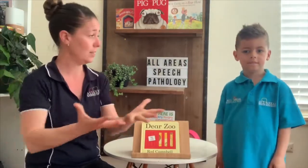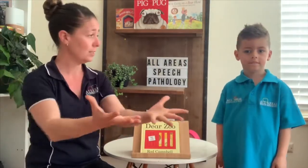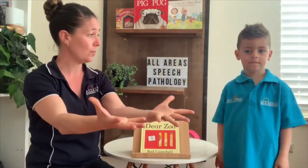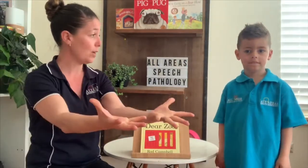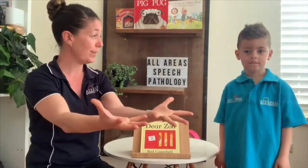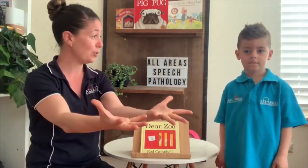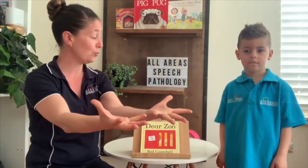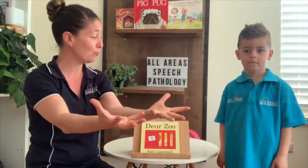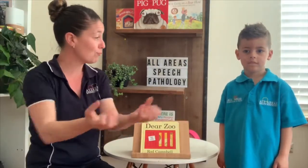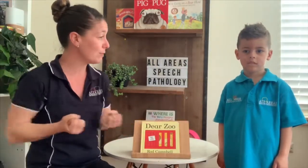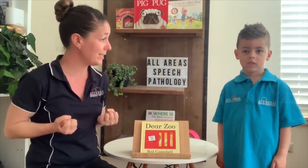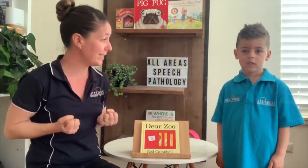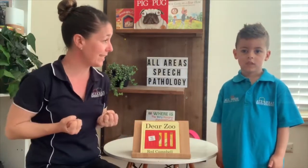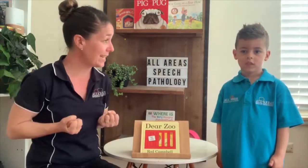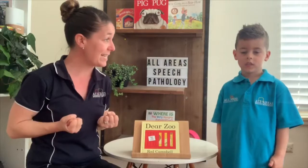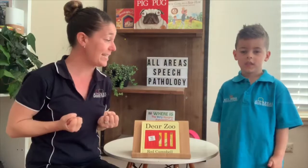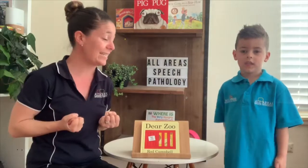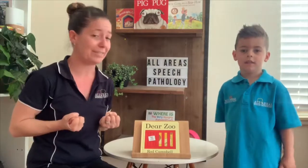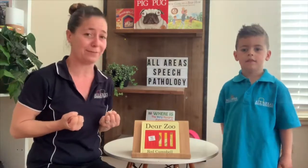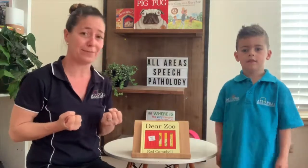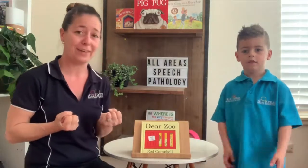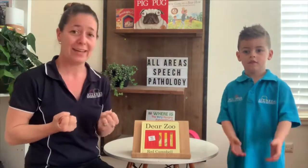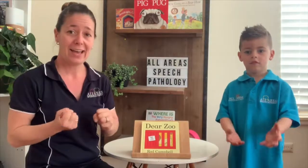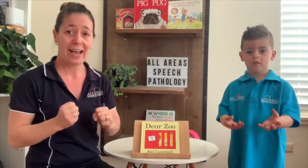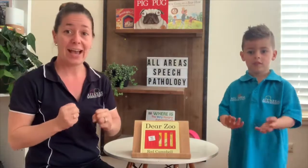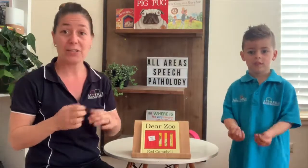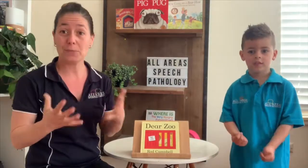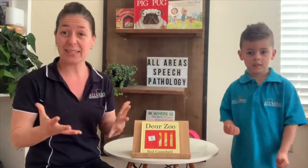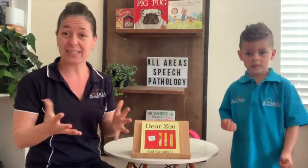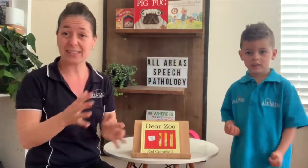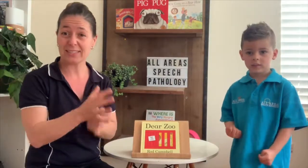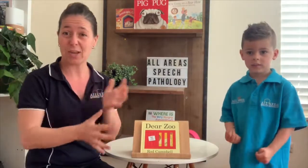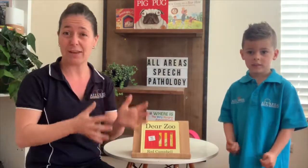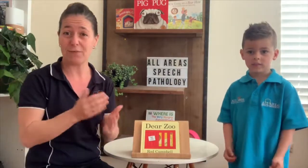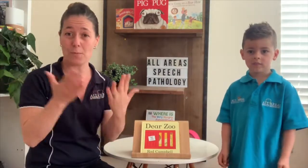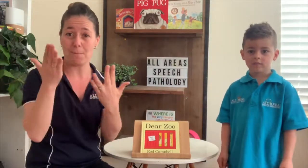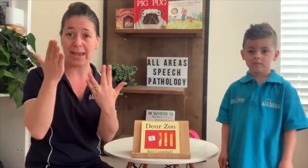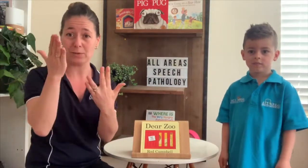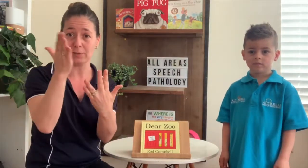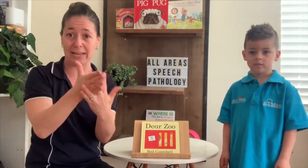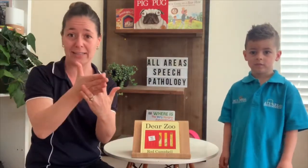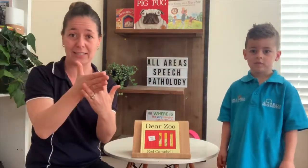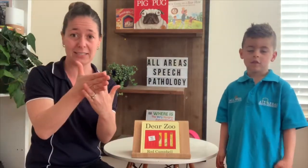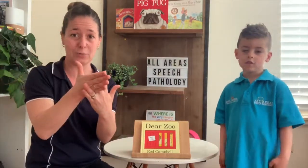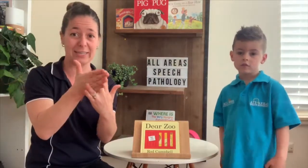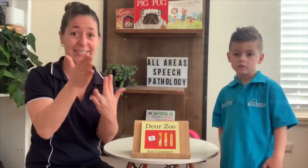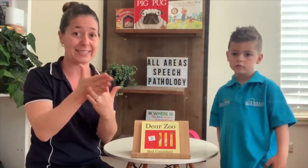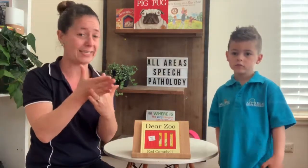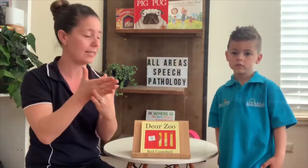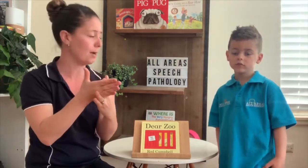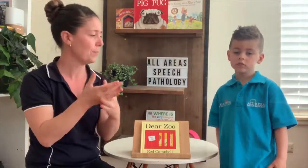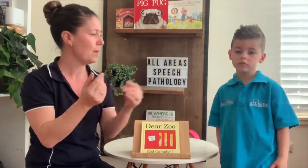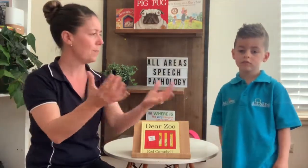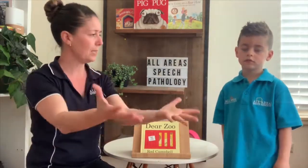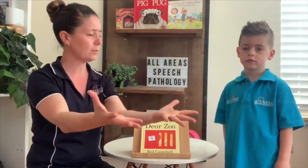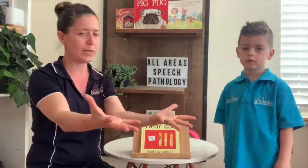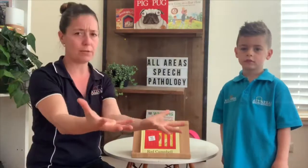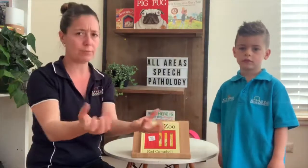So we're going to receive. You might see the sign for mail like this when it's a letter, but because we're going to